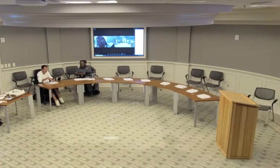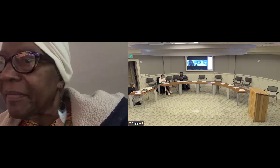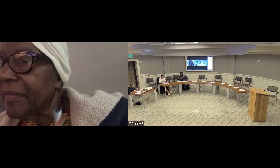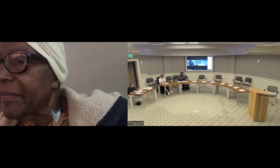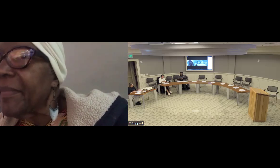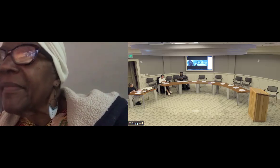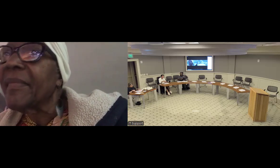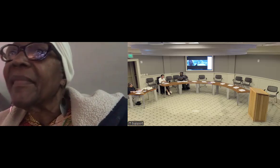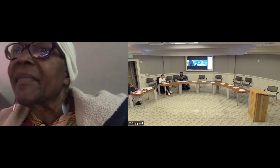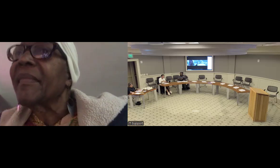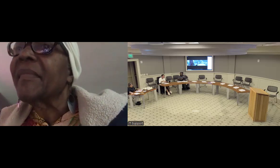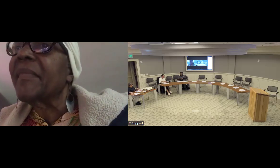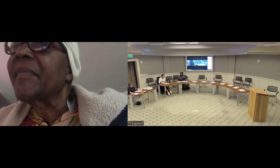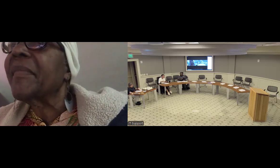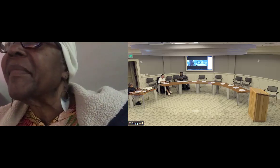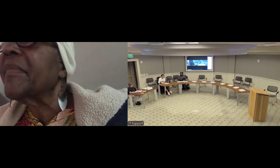Okay.